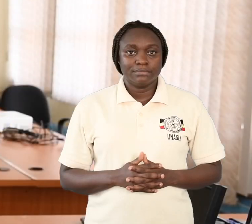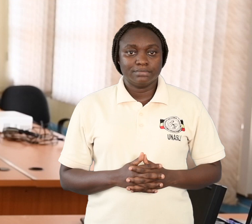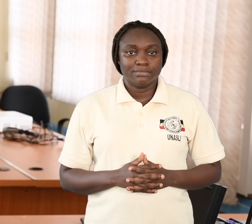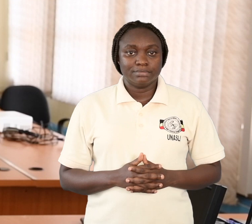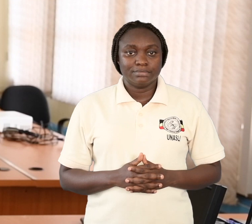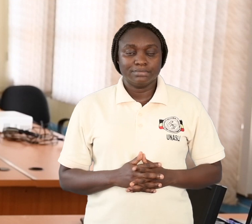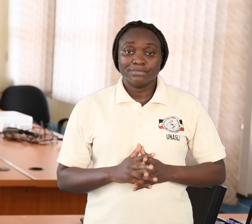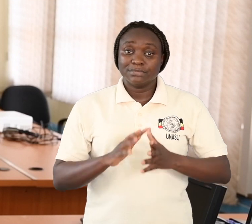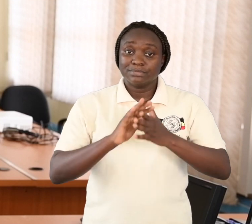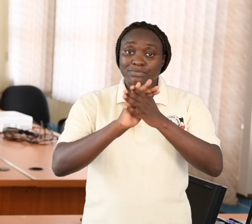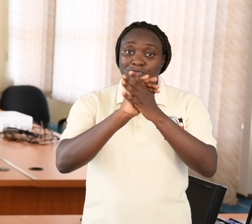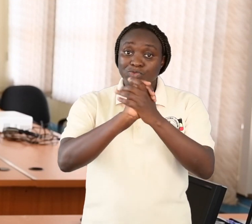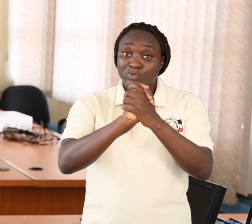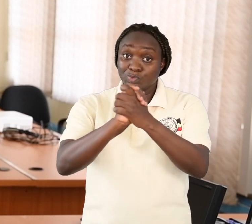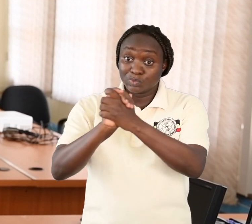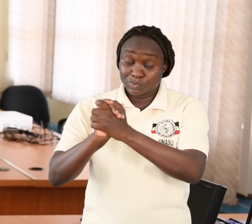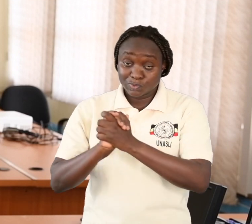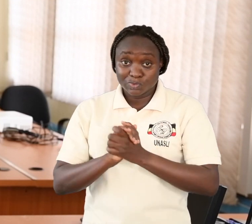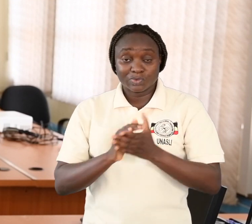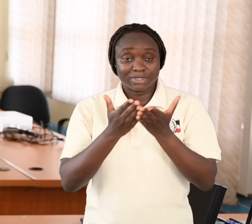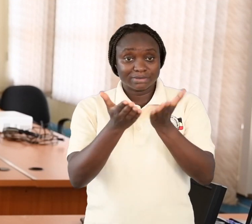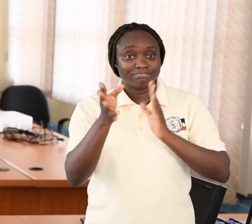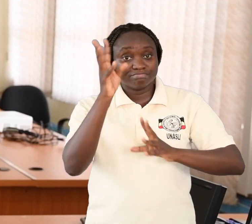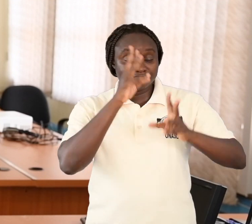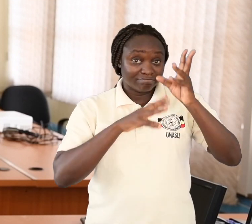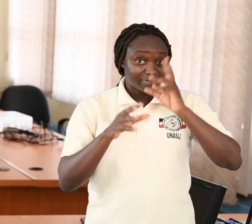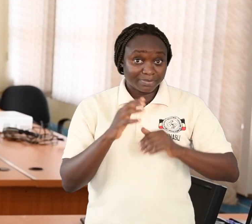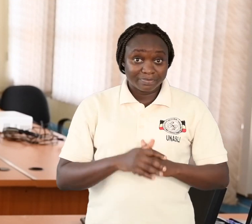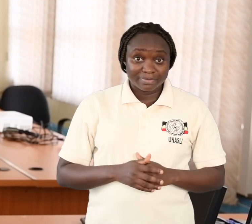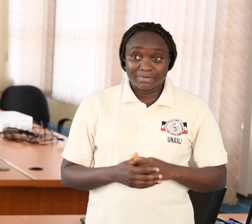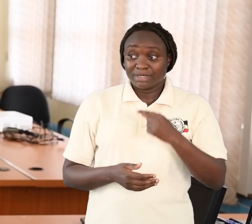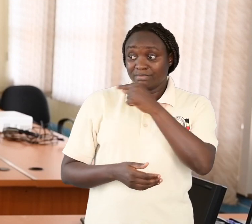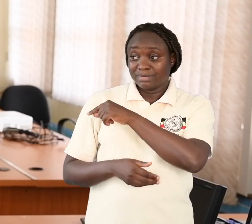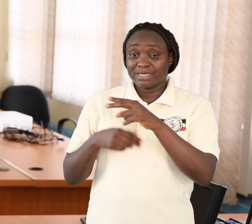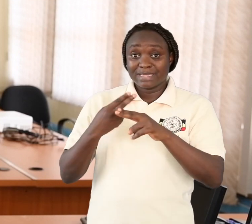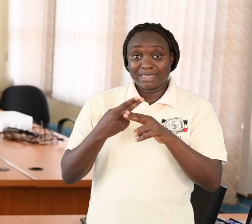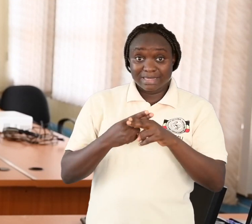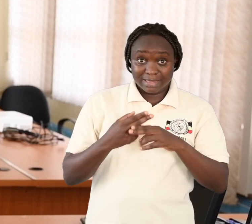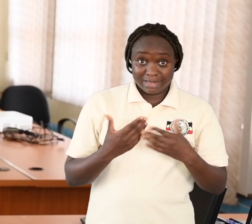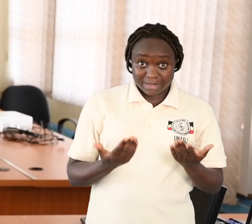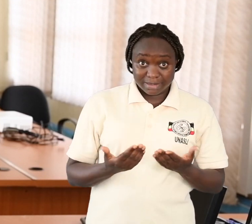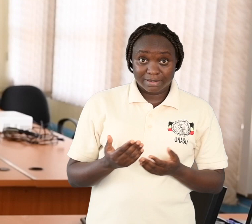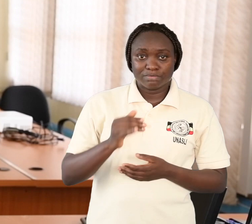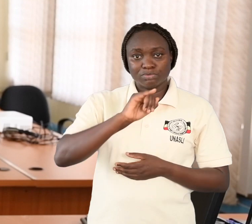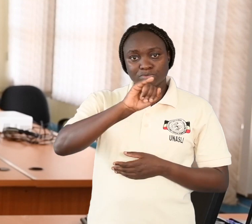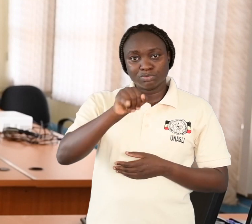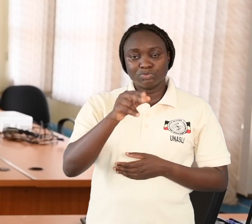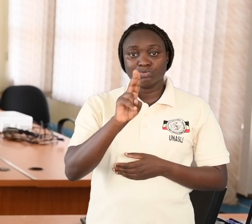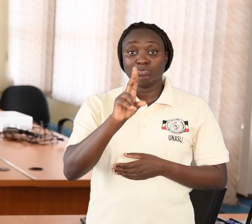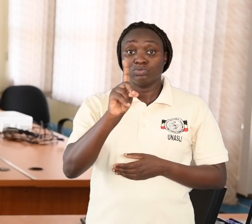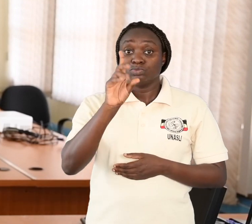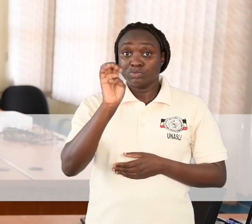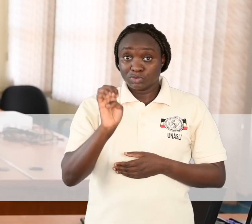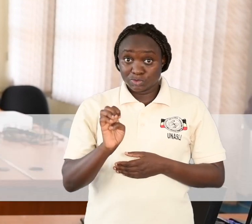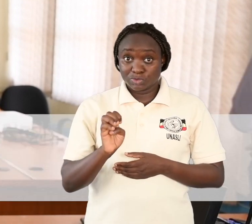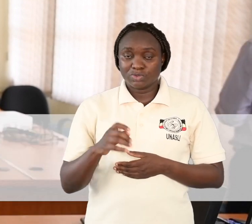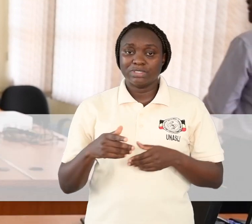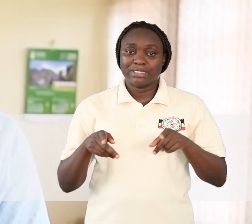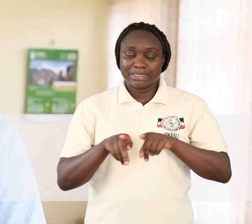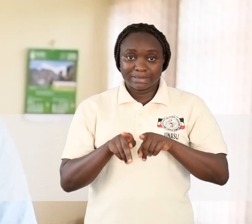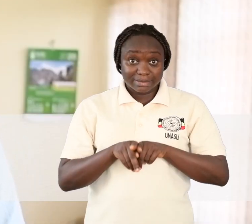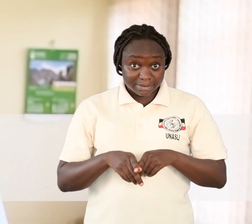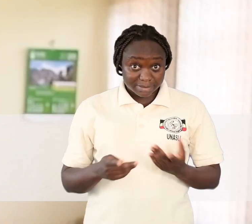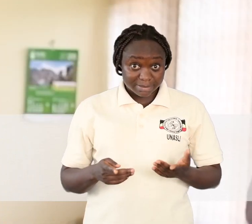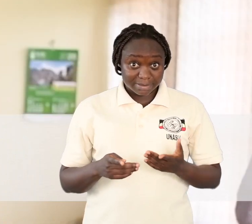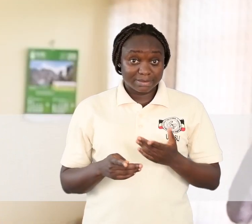Greetings dear learner, my name is Joseph Jude Agawa and I'll be your biology teacher